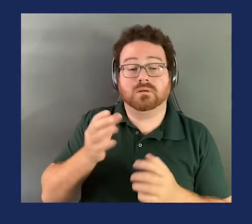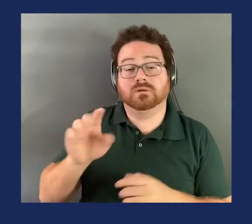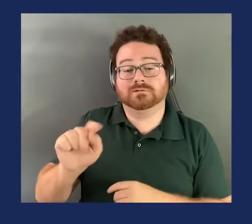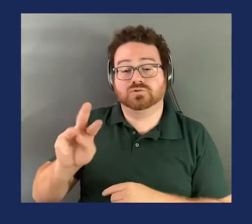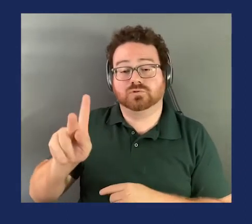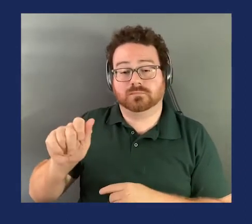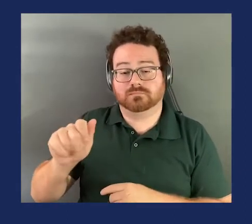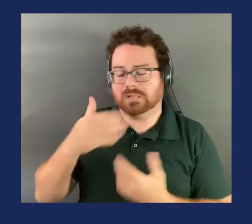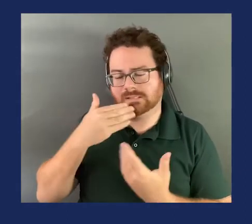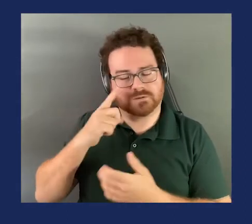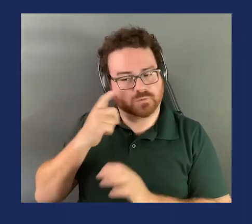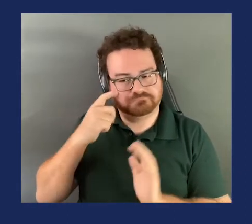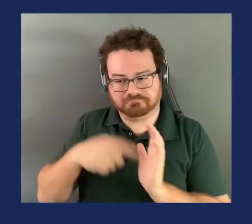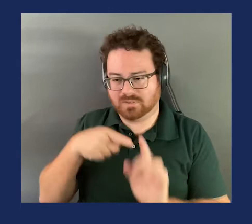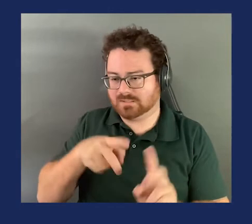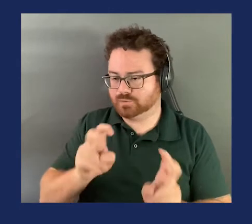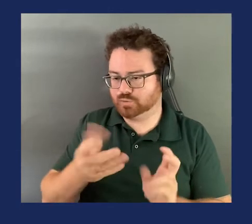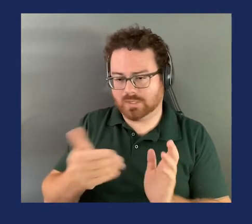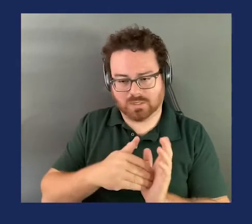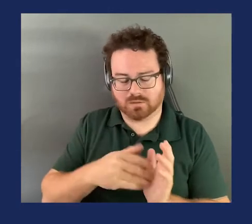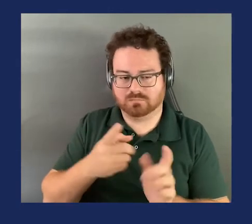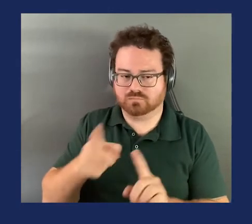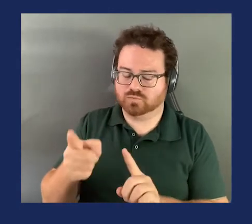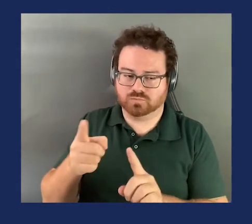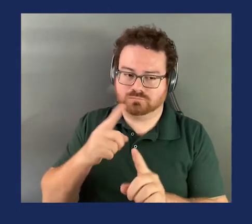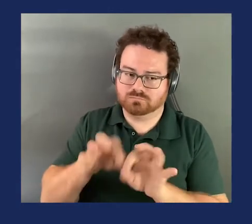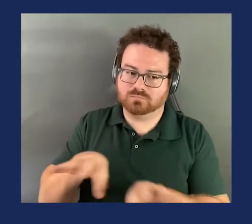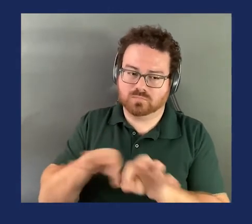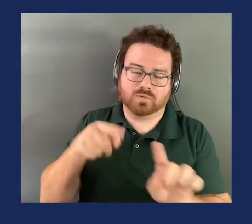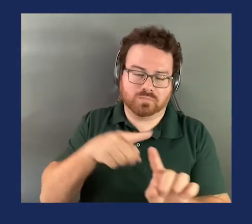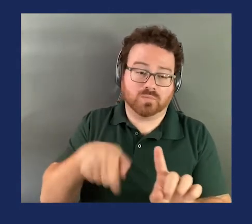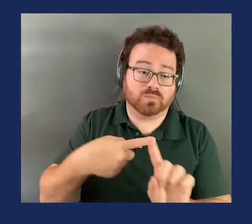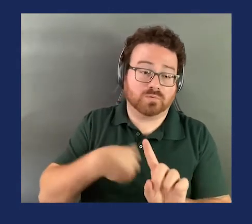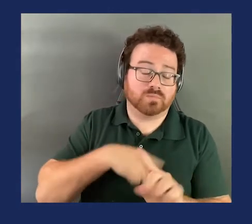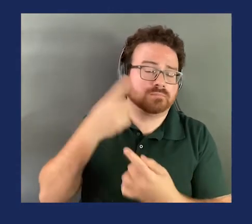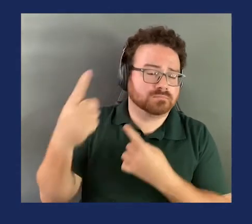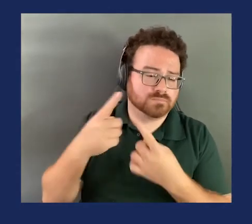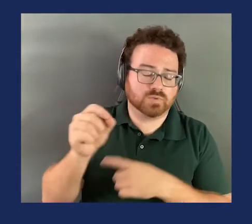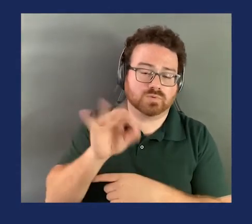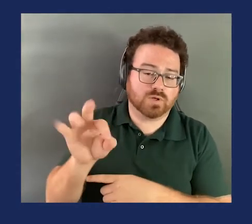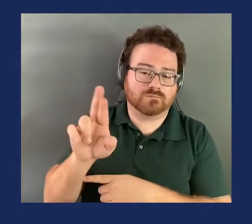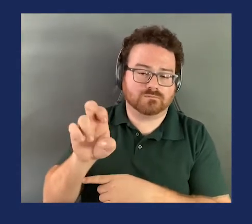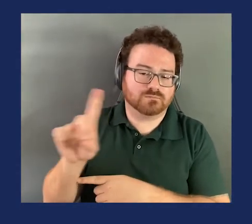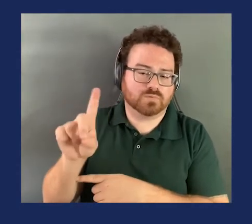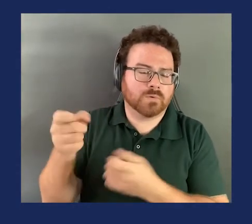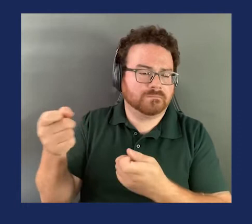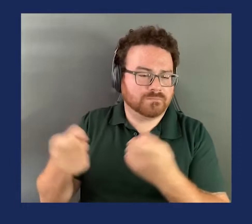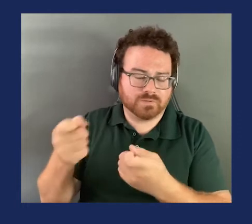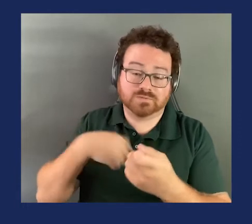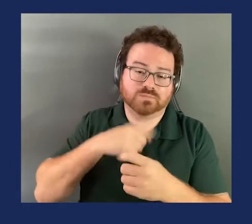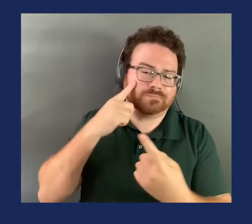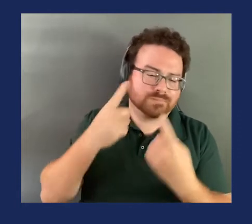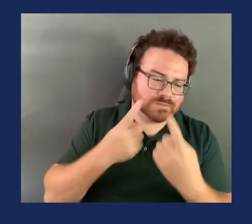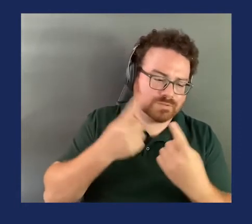think you can raise a good point. When we think about the safety of off-road vehicles, we often think about driver behavior, including decisions about whether to wear a